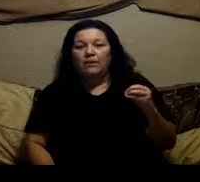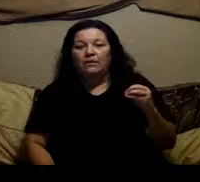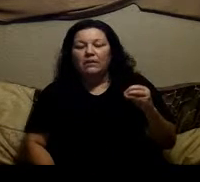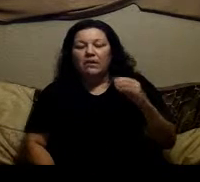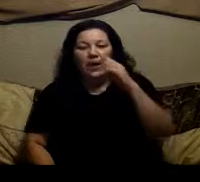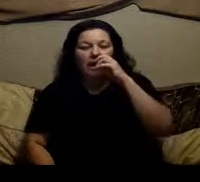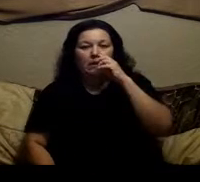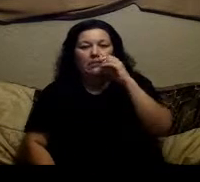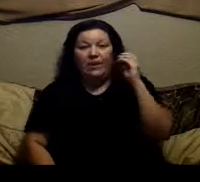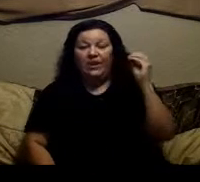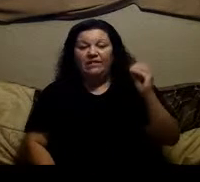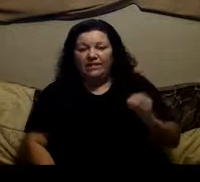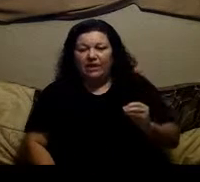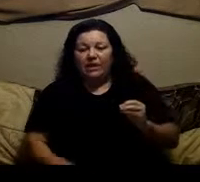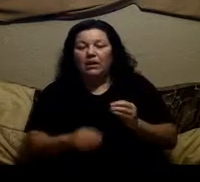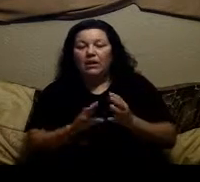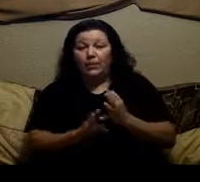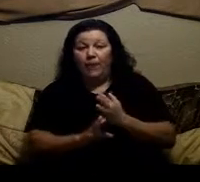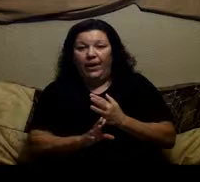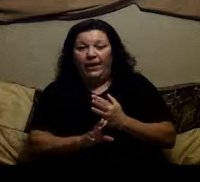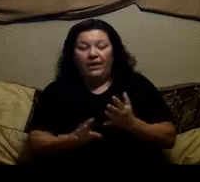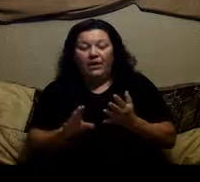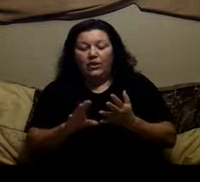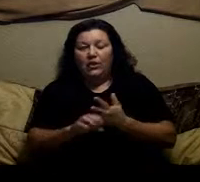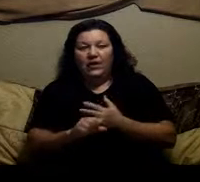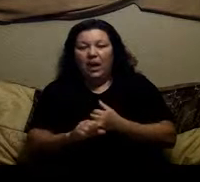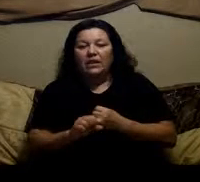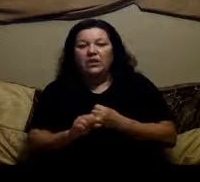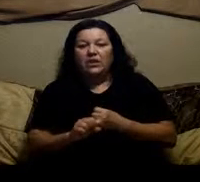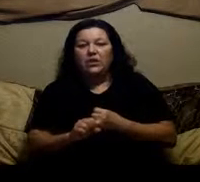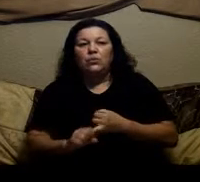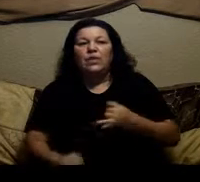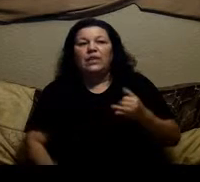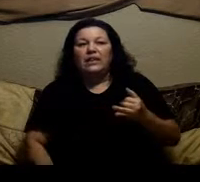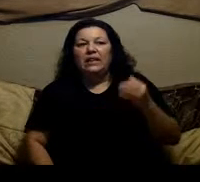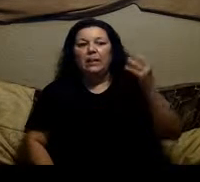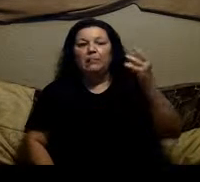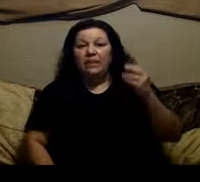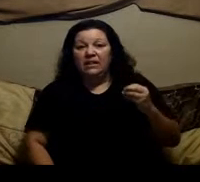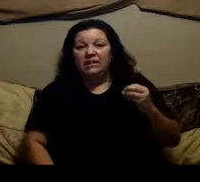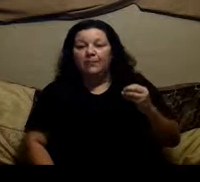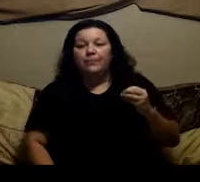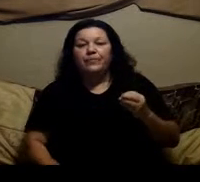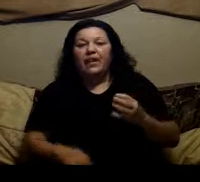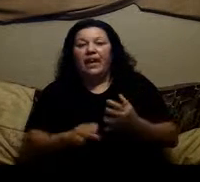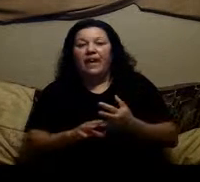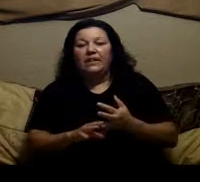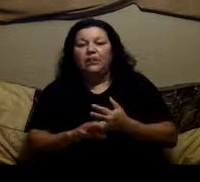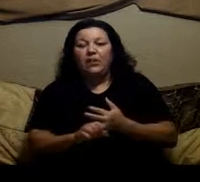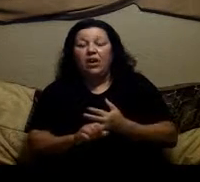okay it's very acidic to the body you cannot continue eating meat and putting